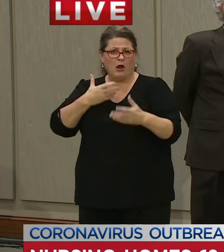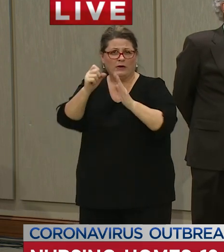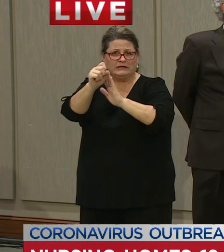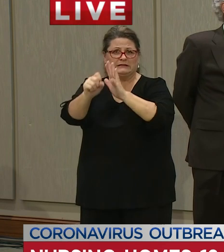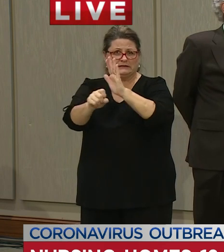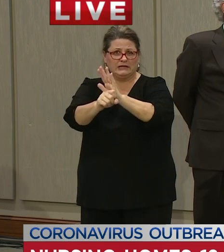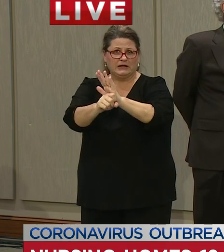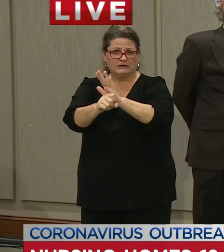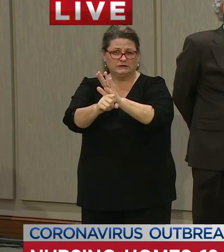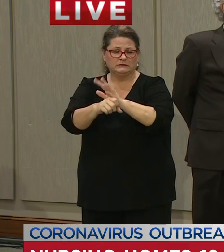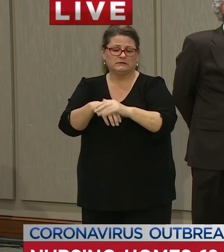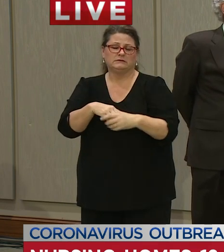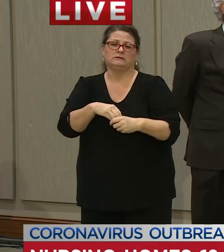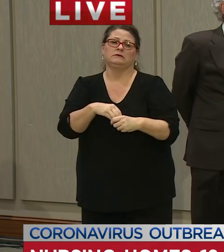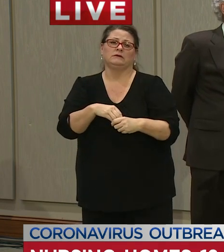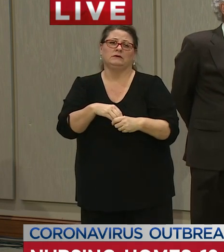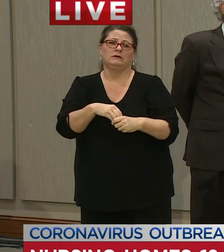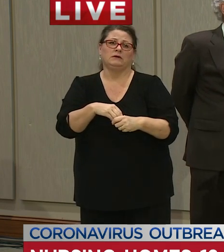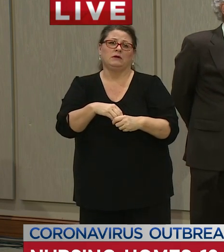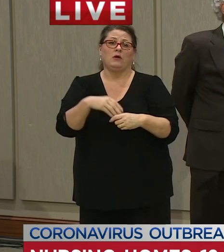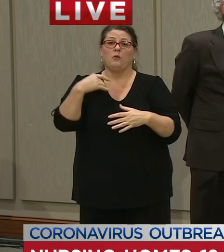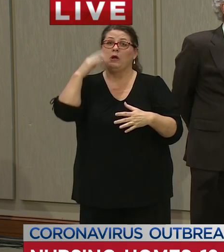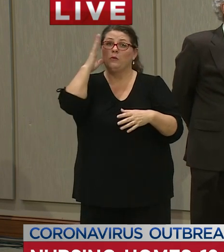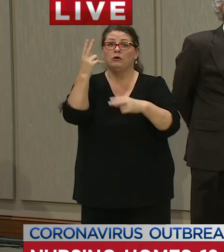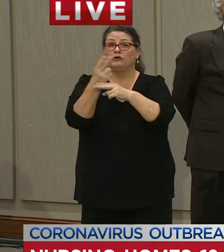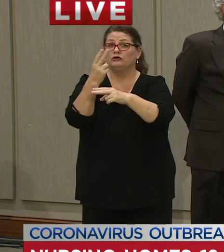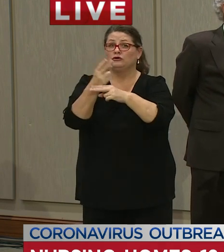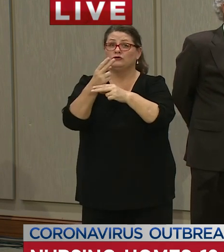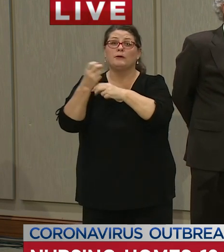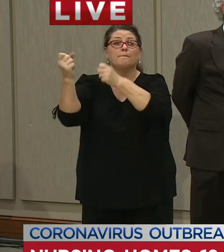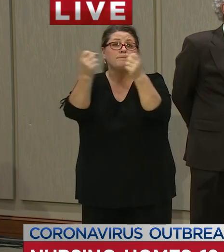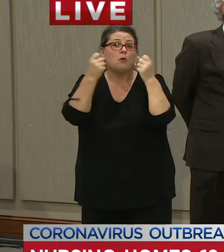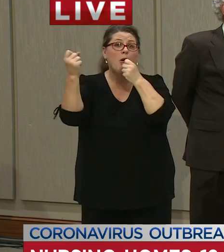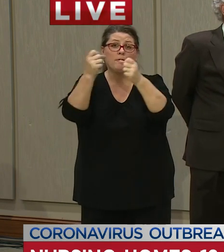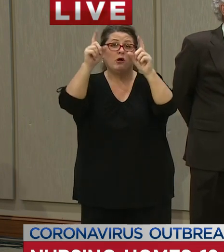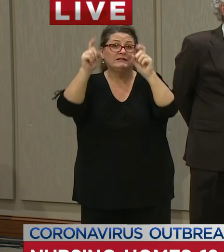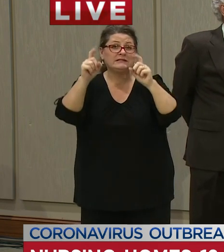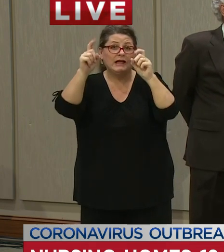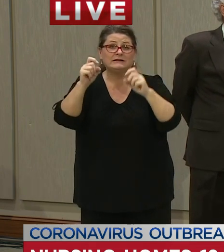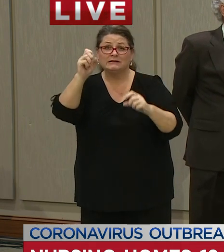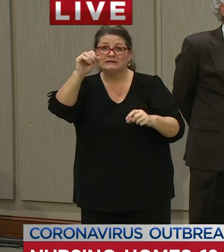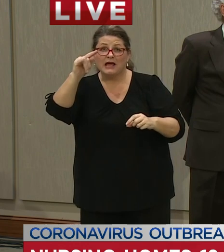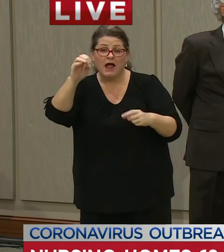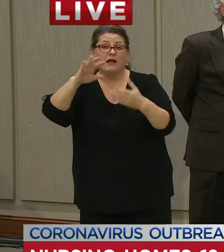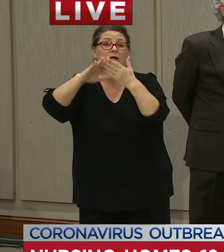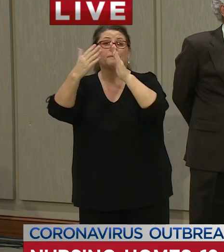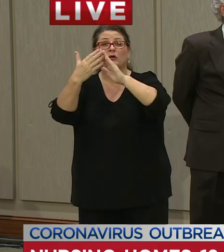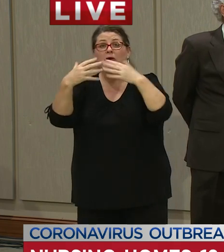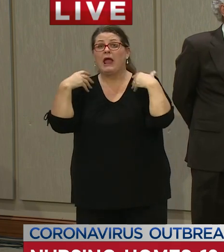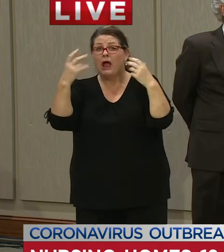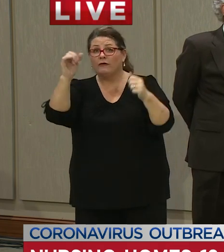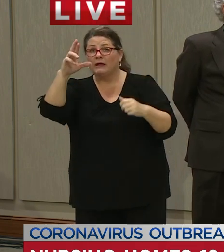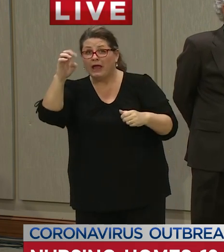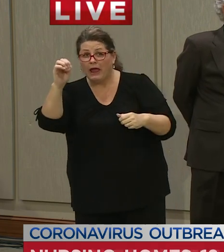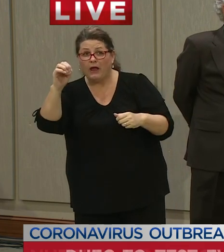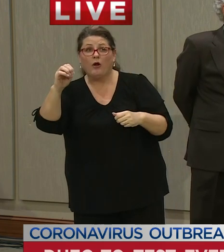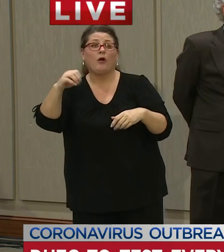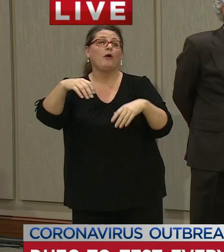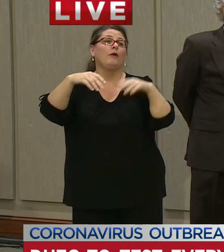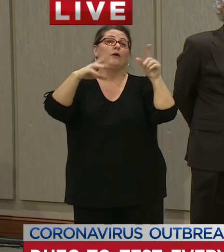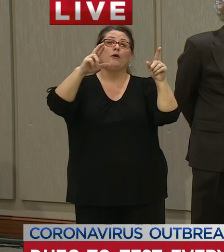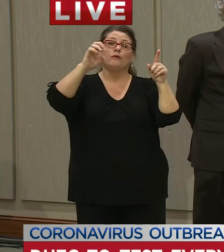we will use mobile testing sites community paramedicine and community healthcare and retail partners